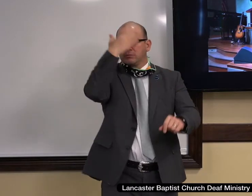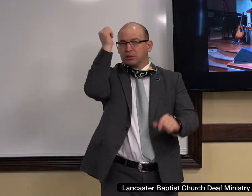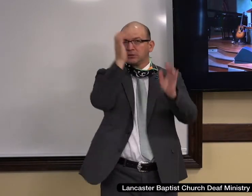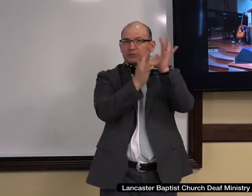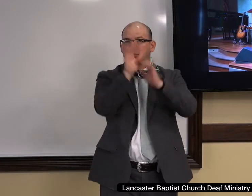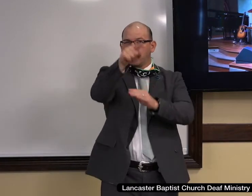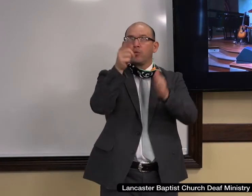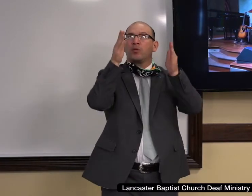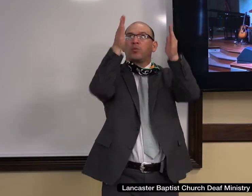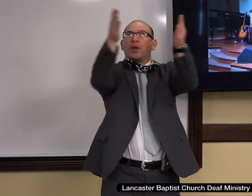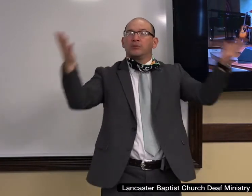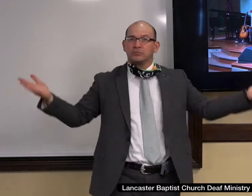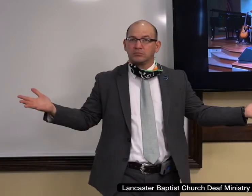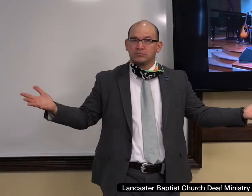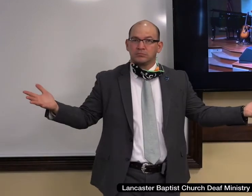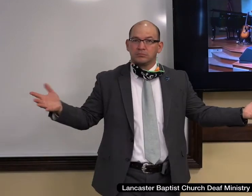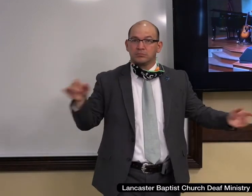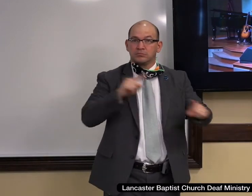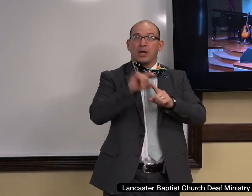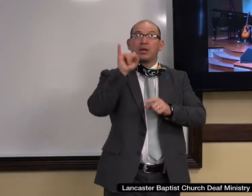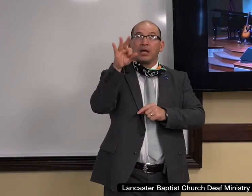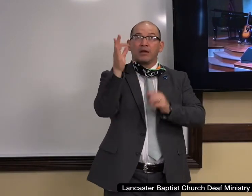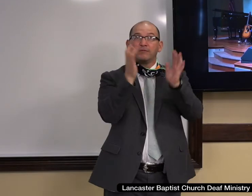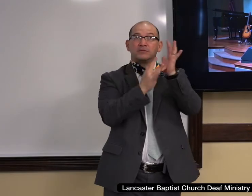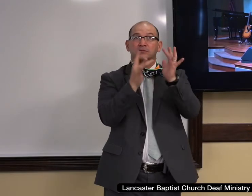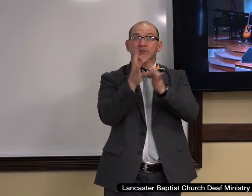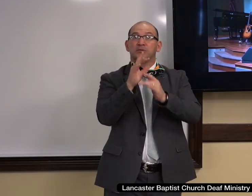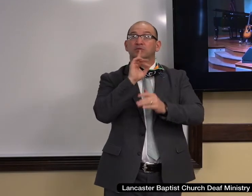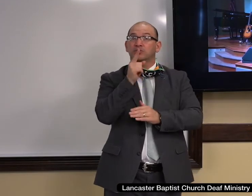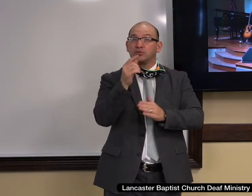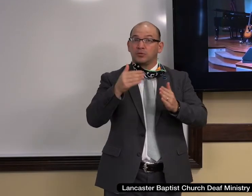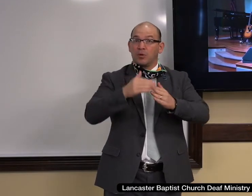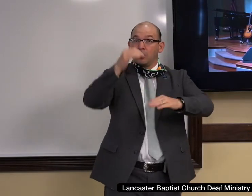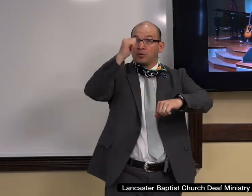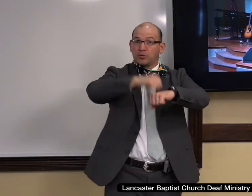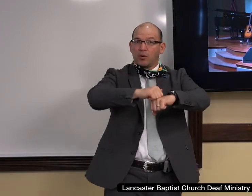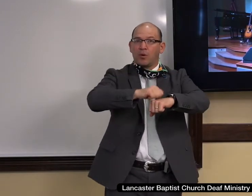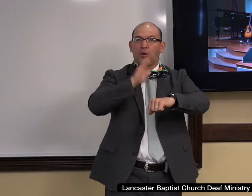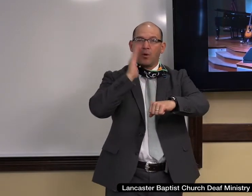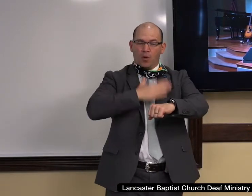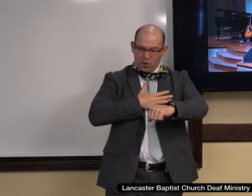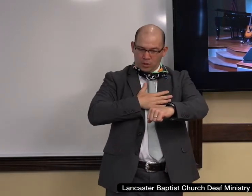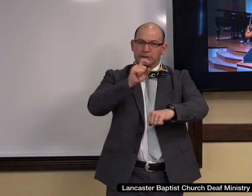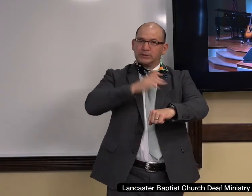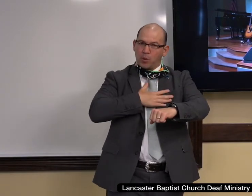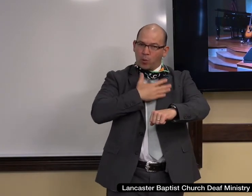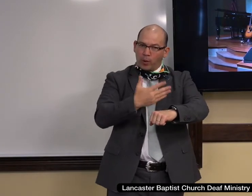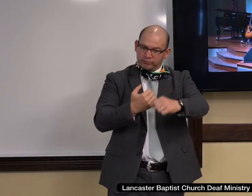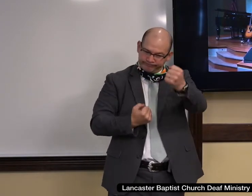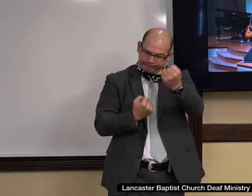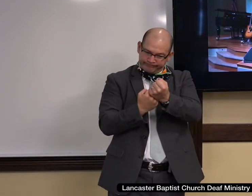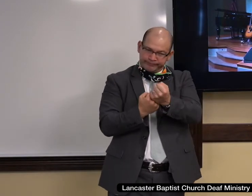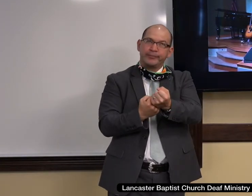But if Jesus Christ is your cornerstone, you will stand no matter the stigma that may come.